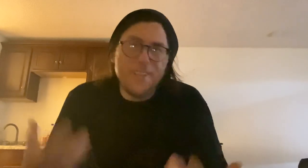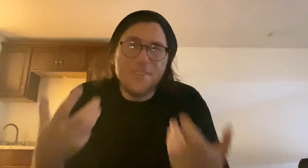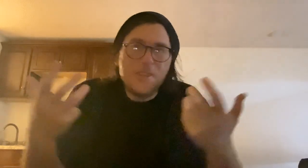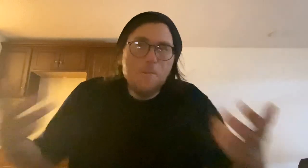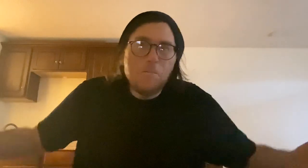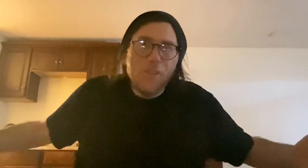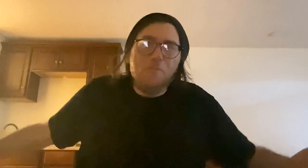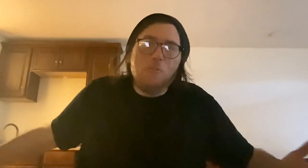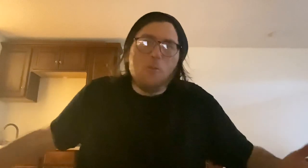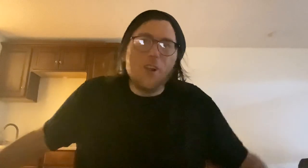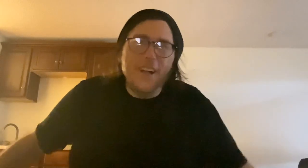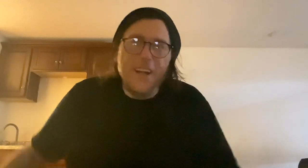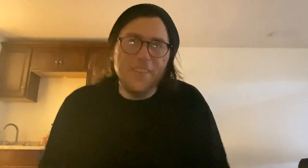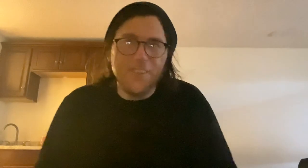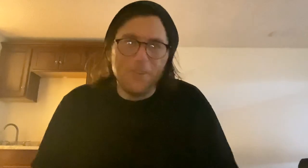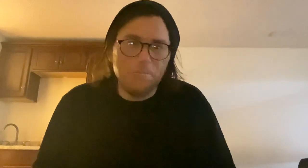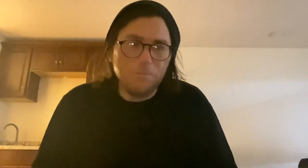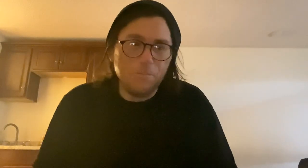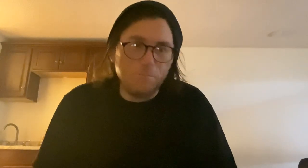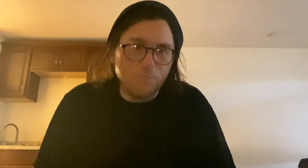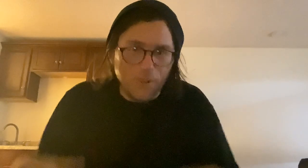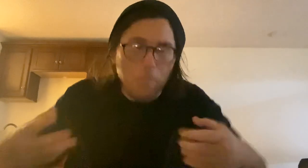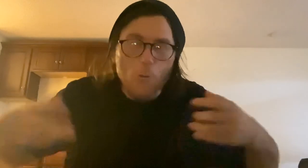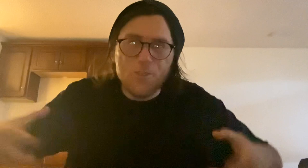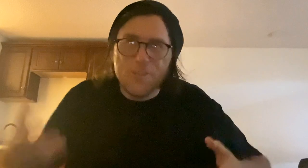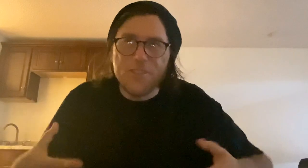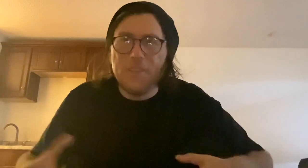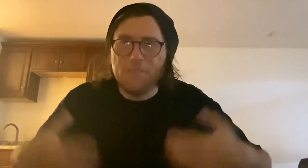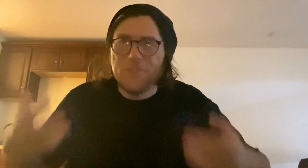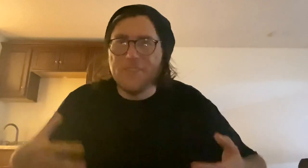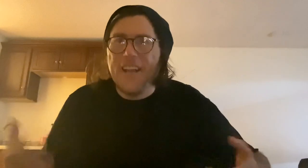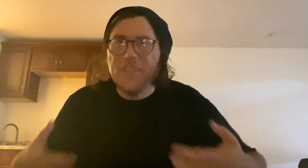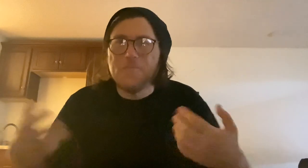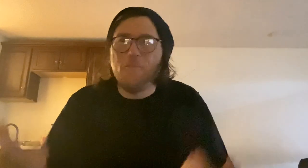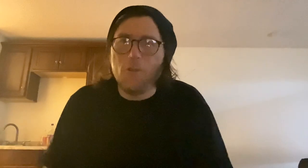for their posters and stuff, their designs for